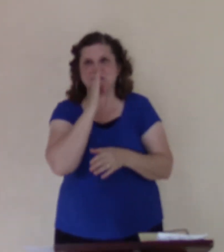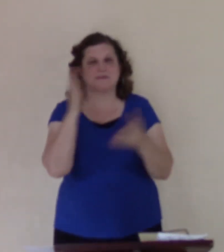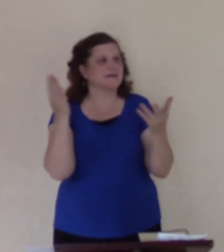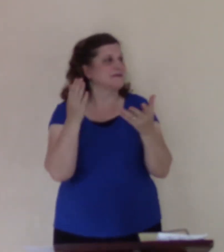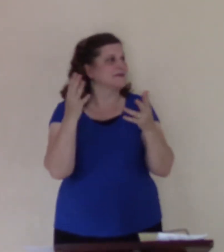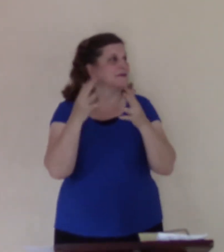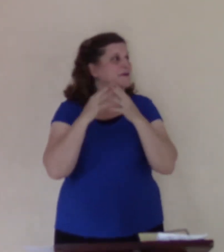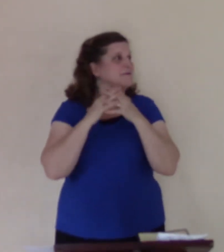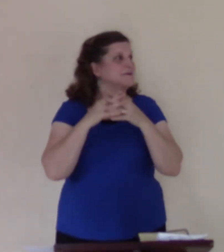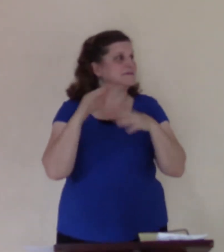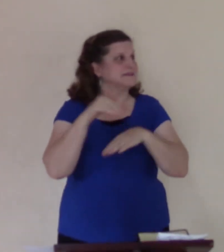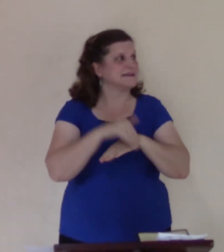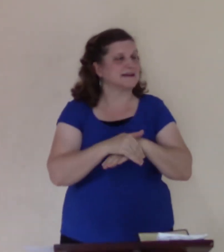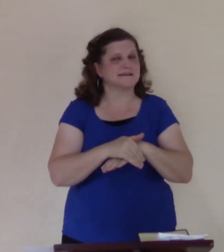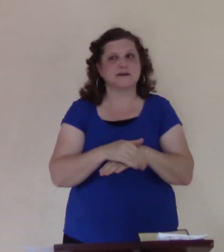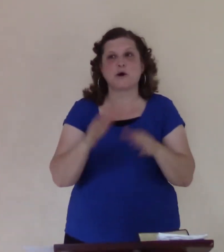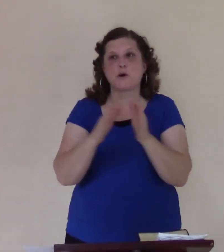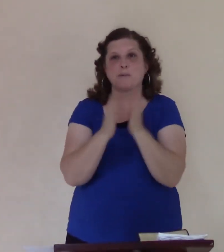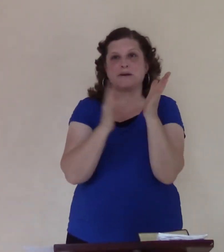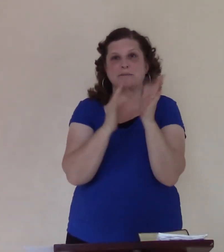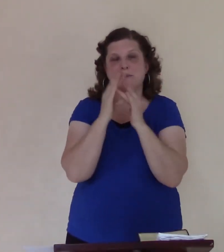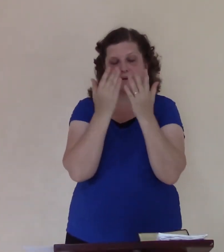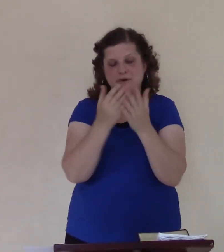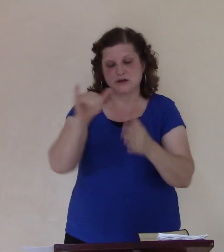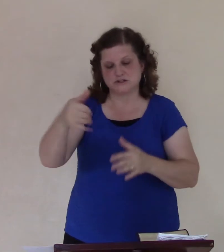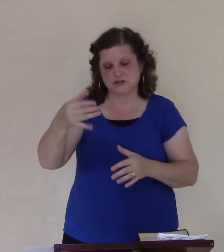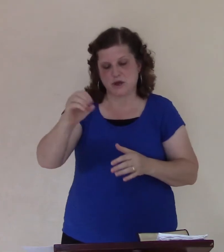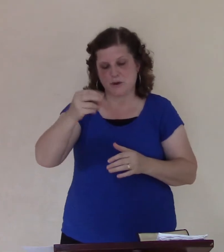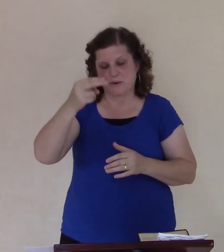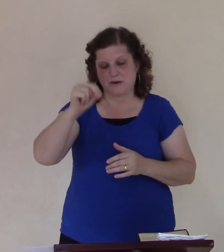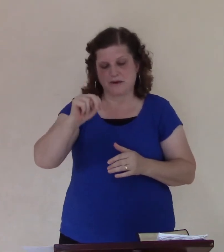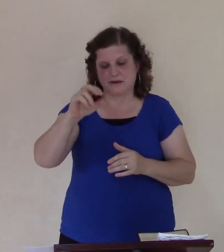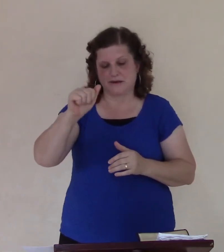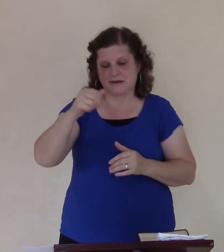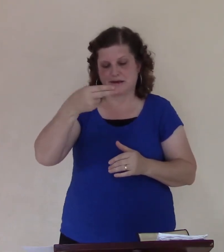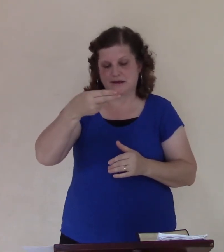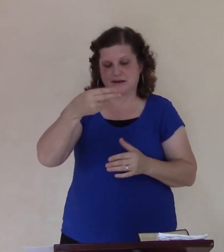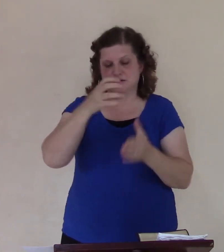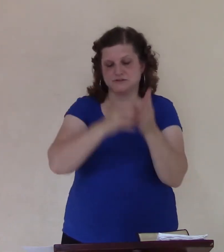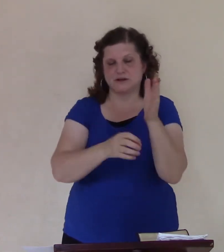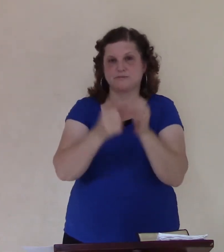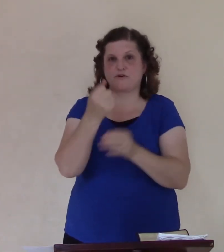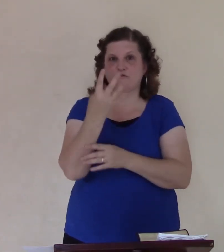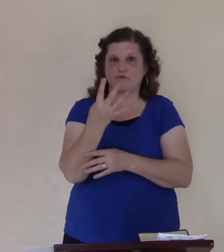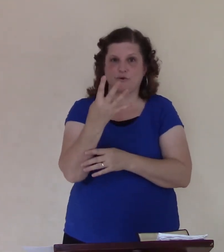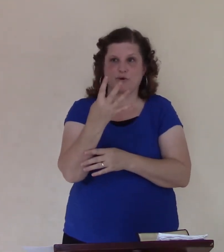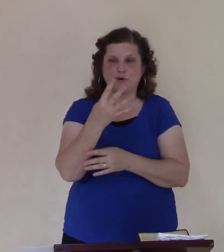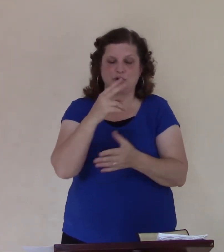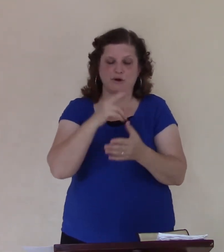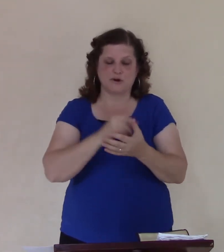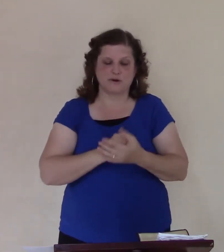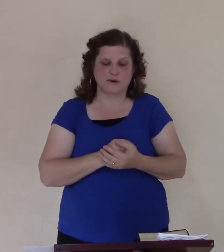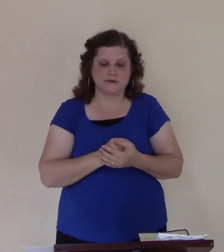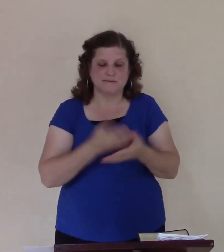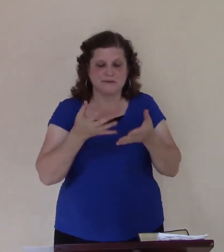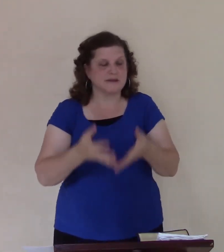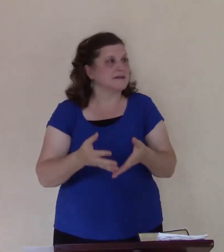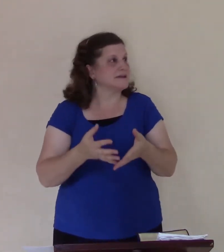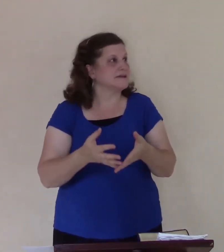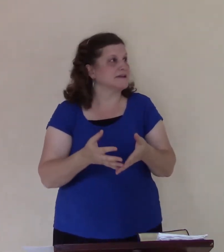to the book of Jonah, Jonah chapter 4, we're looking here. This is a message I preached some time